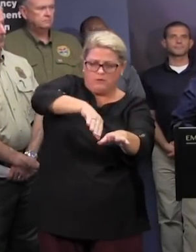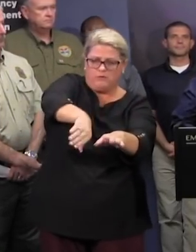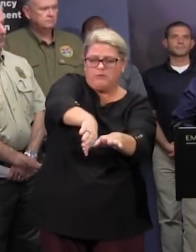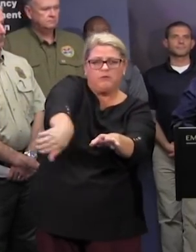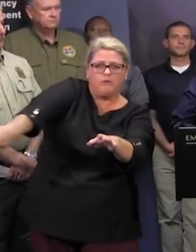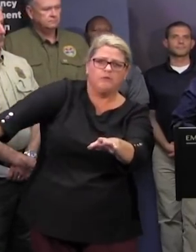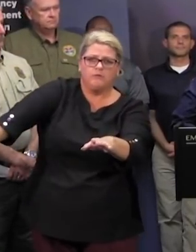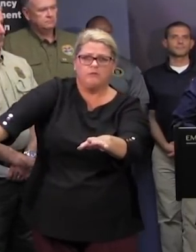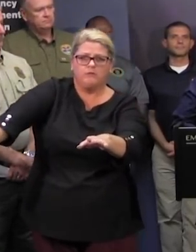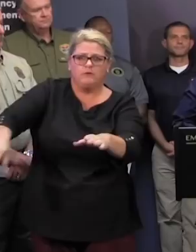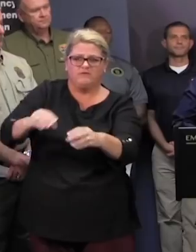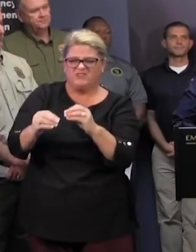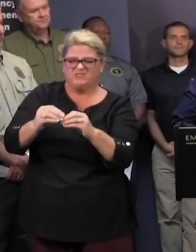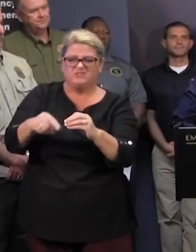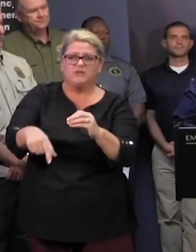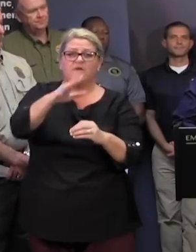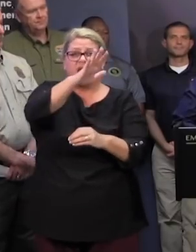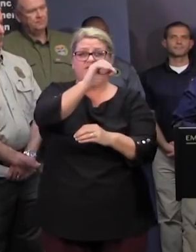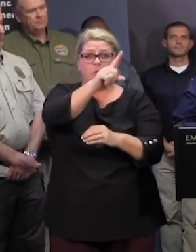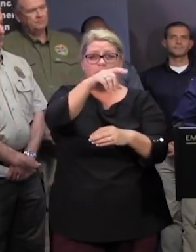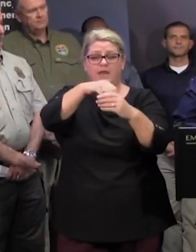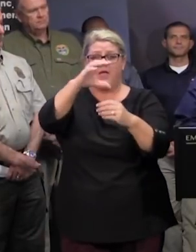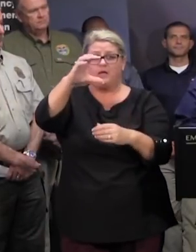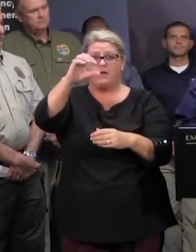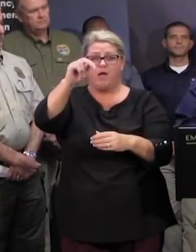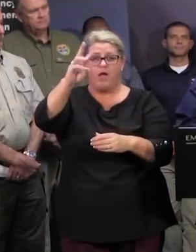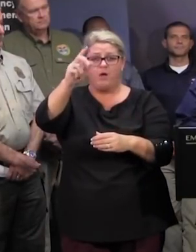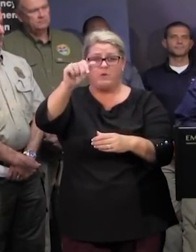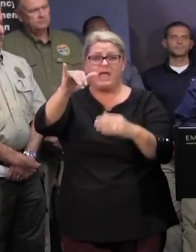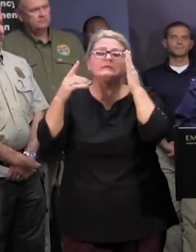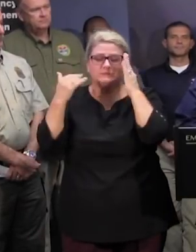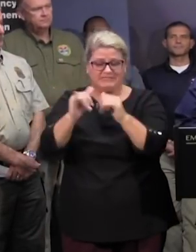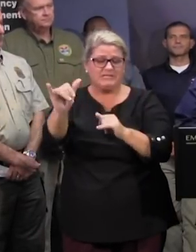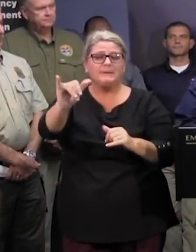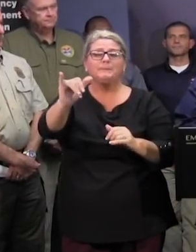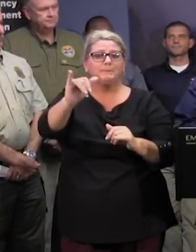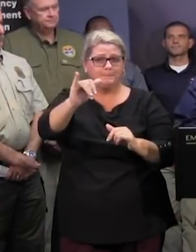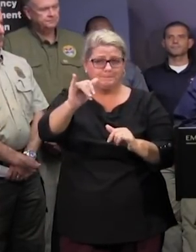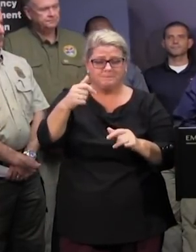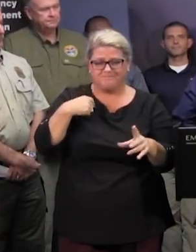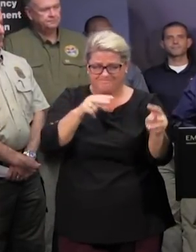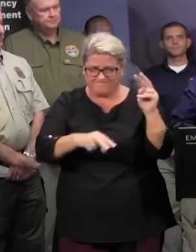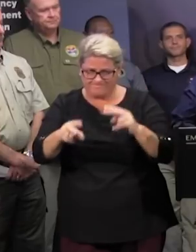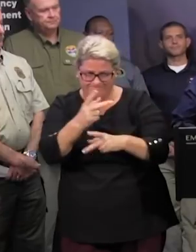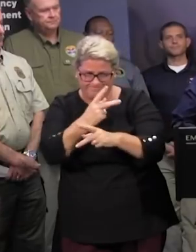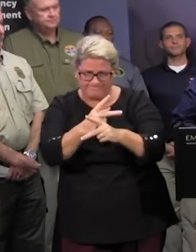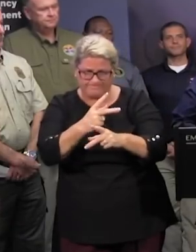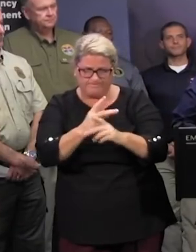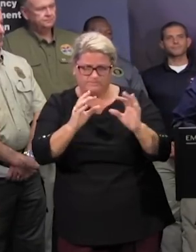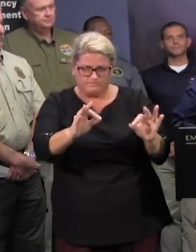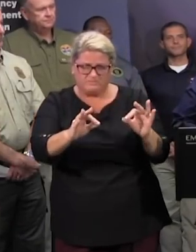you move into 501 at the bypass there in conway similar situation again we're looking at the approaches in that area